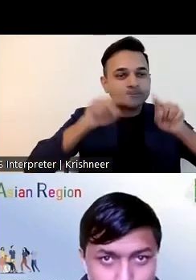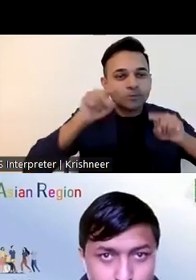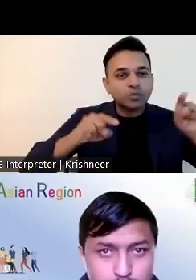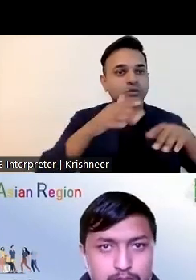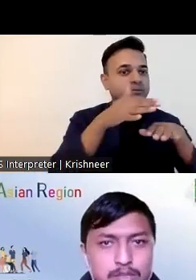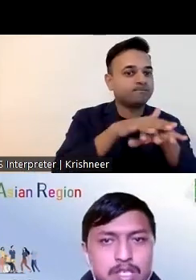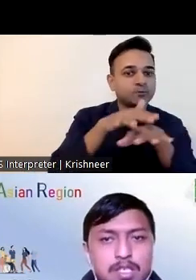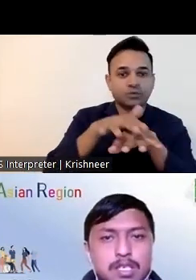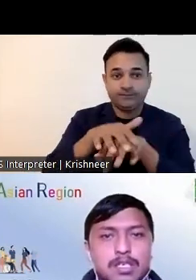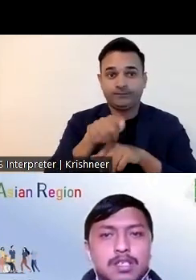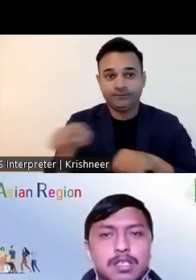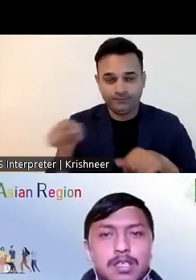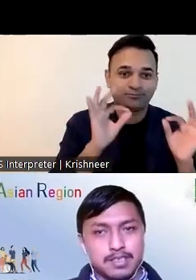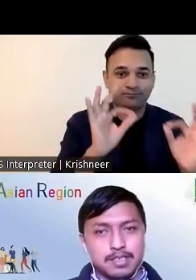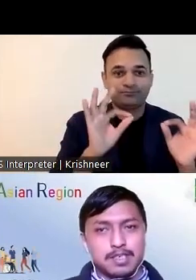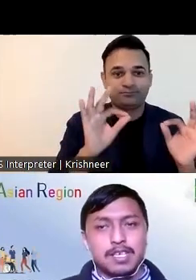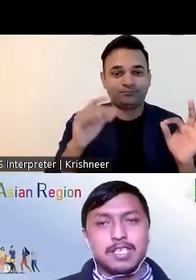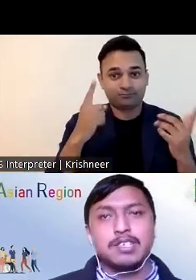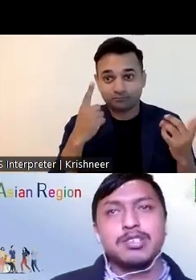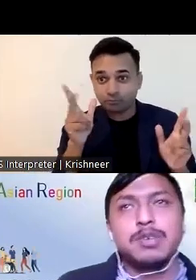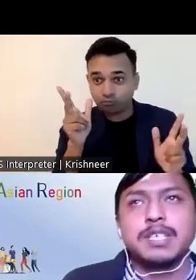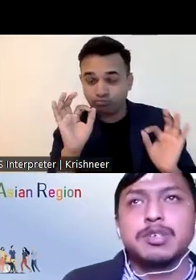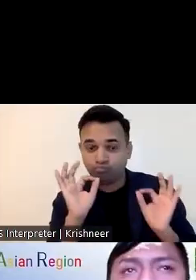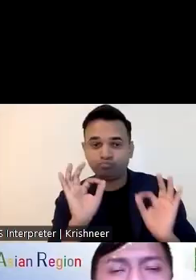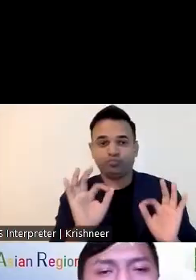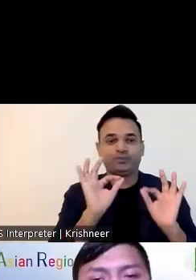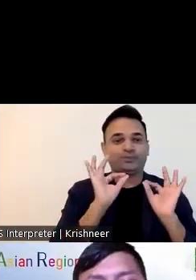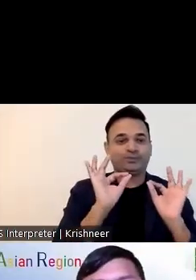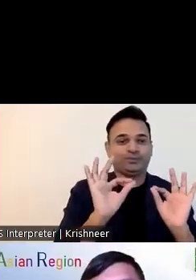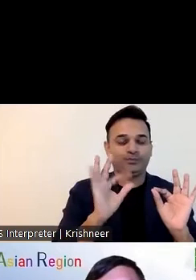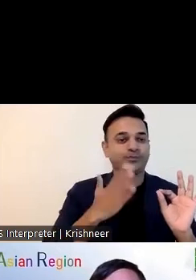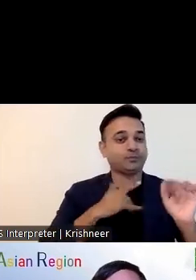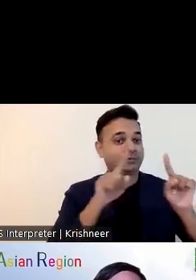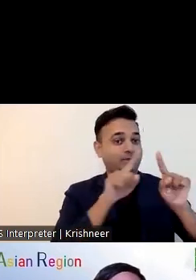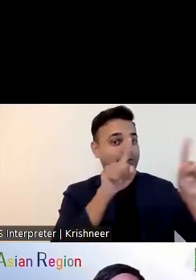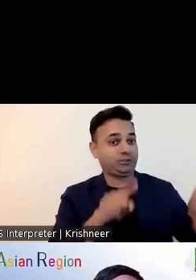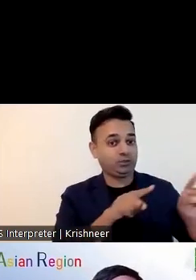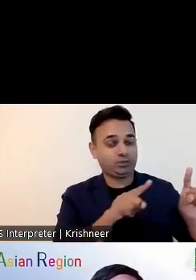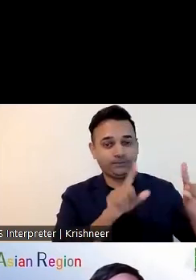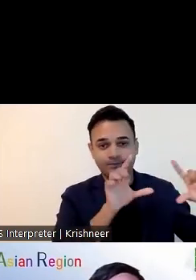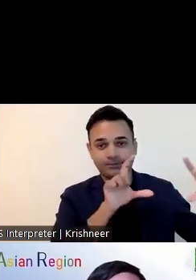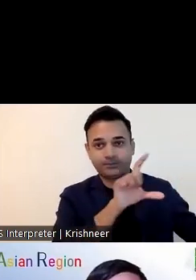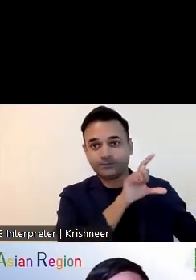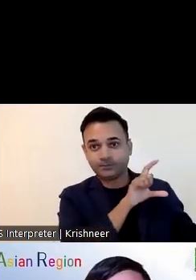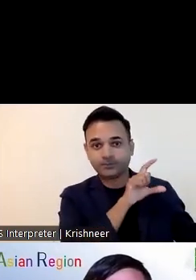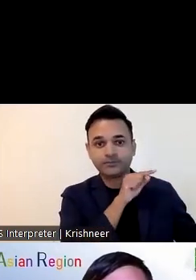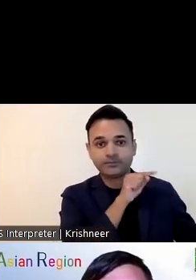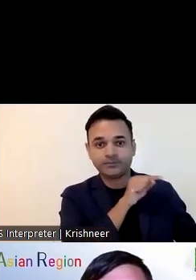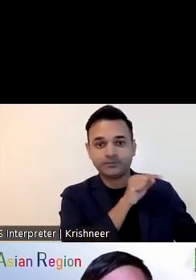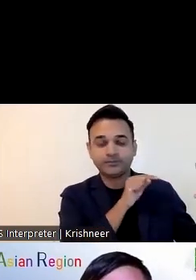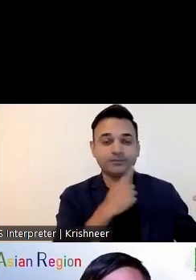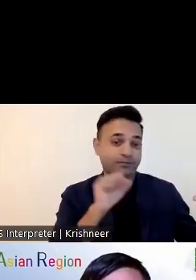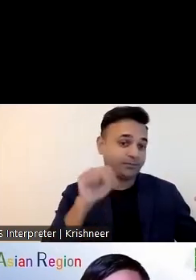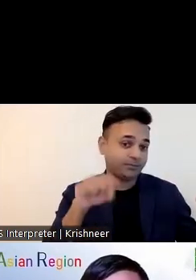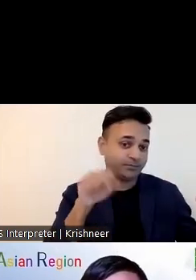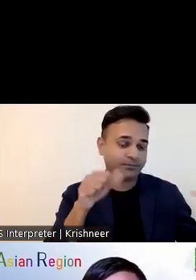to make your submission thank you you so much everyone uh first of all i'd like to uh thank uh all the organizing